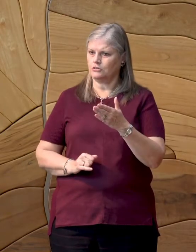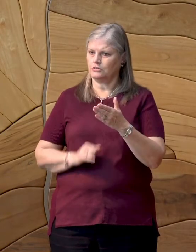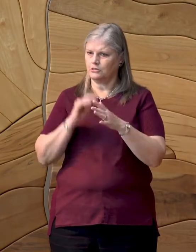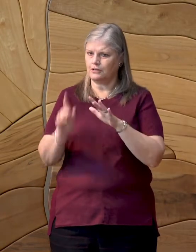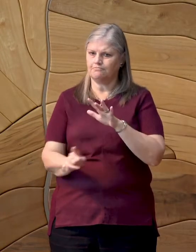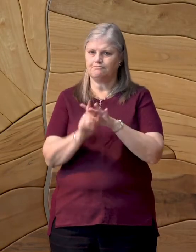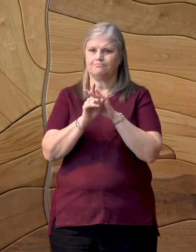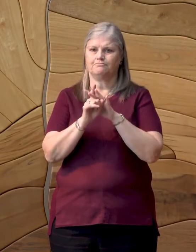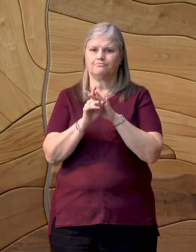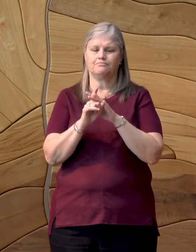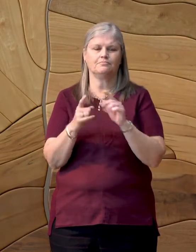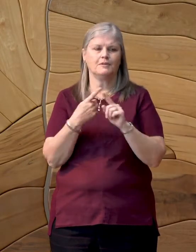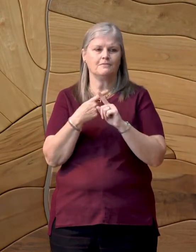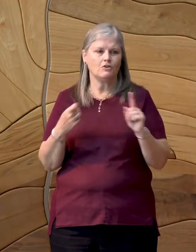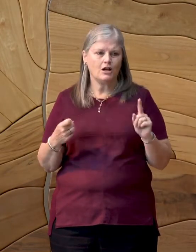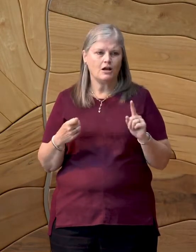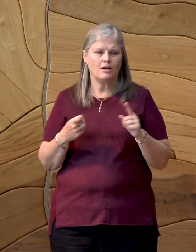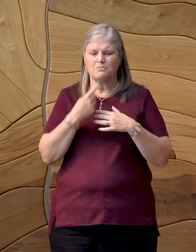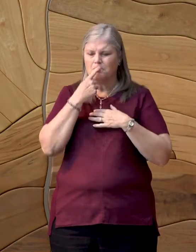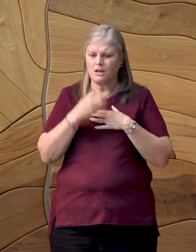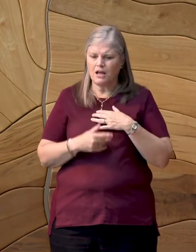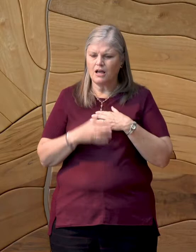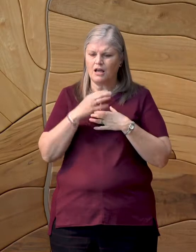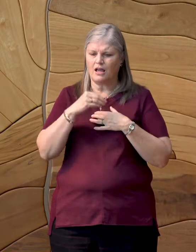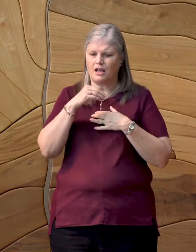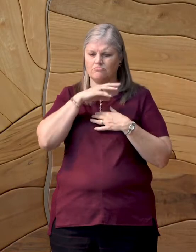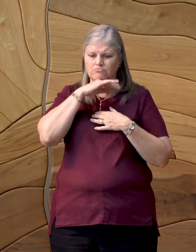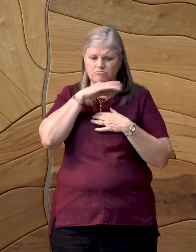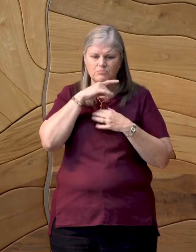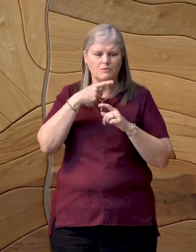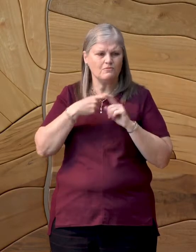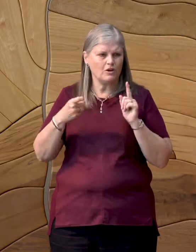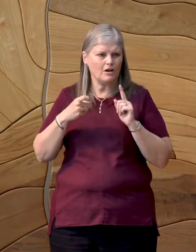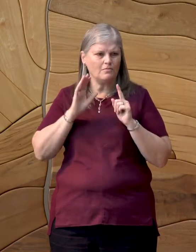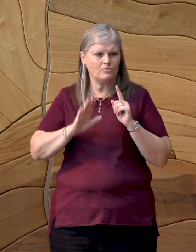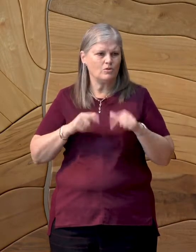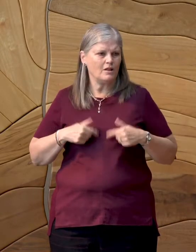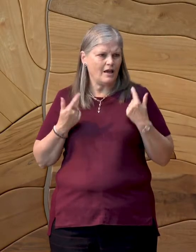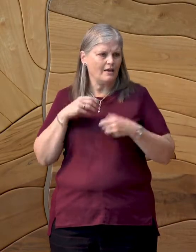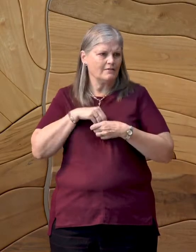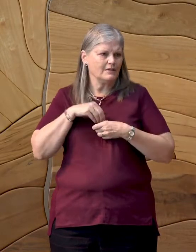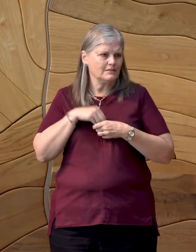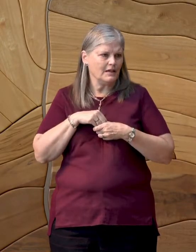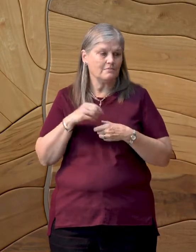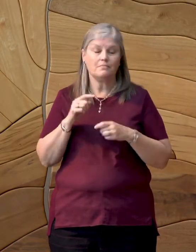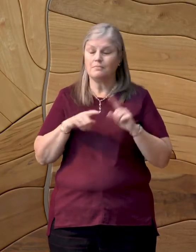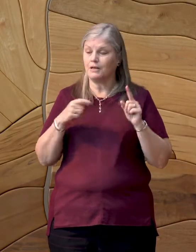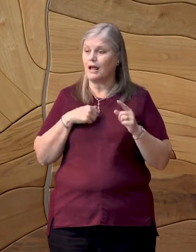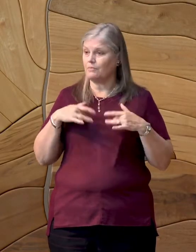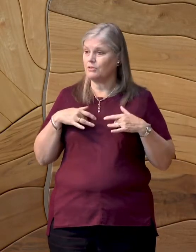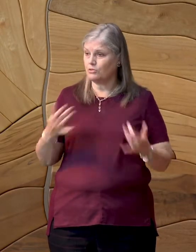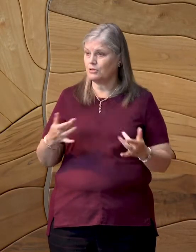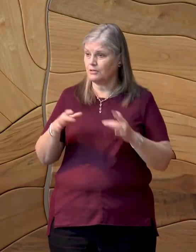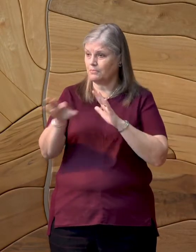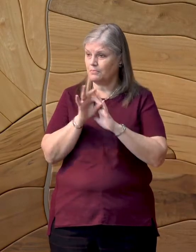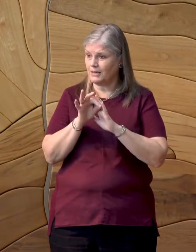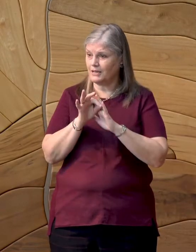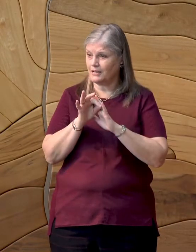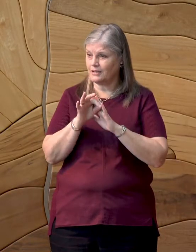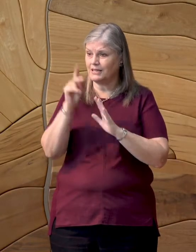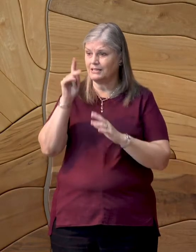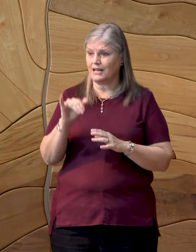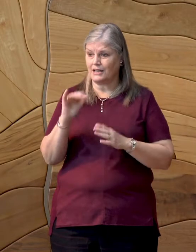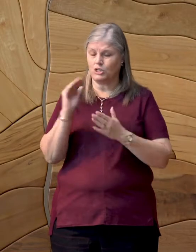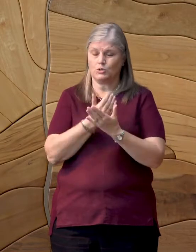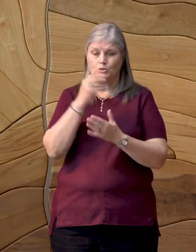straight from the blood and mire of a person's existence. I'm thrilled to be named Kentucky's new poet